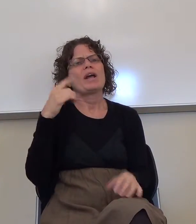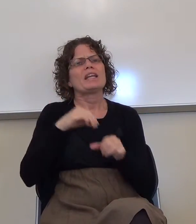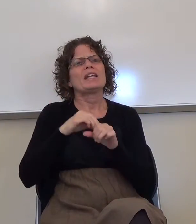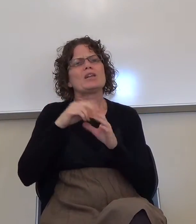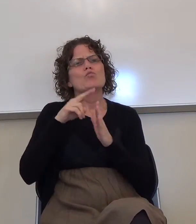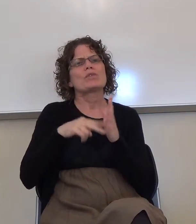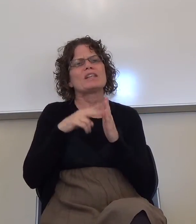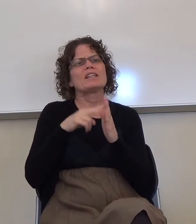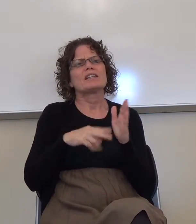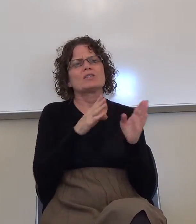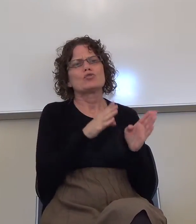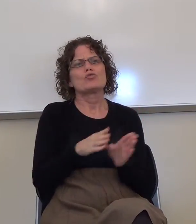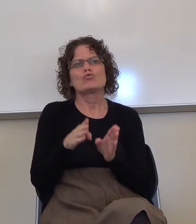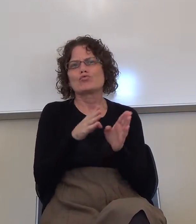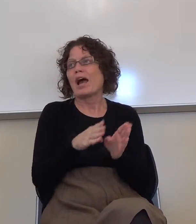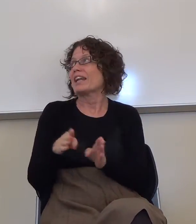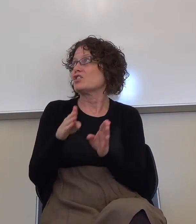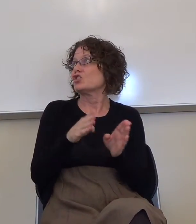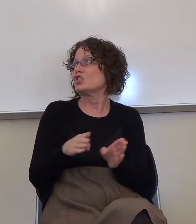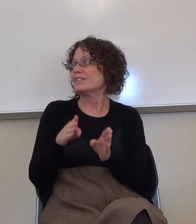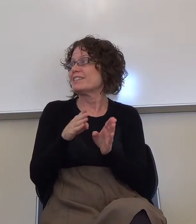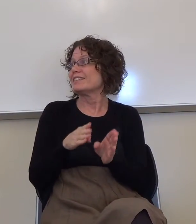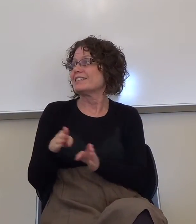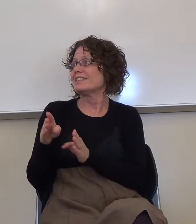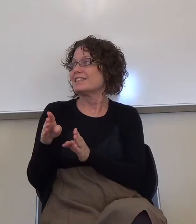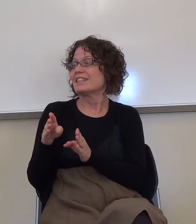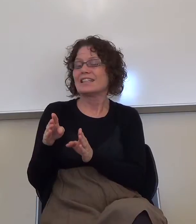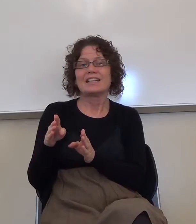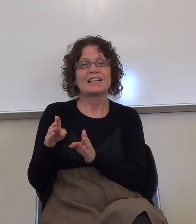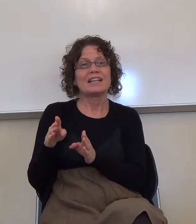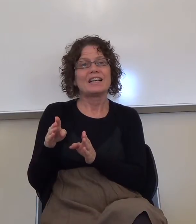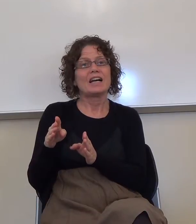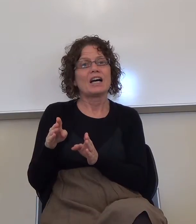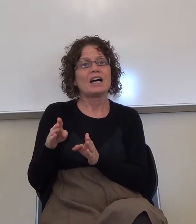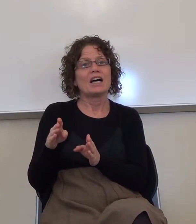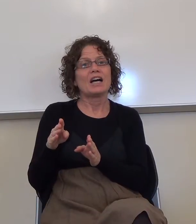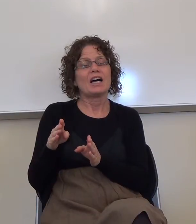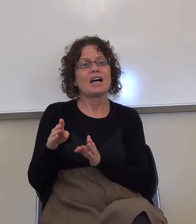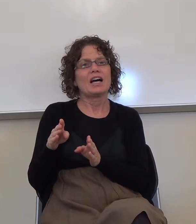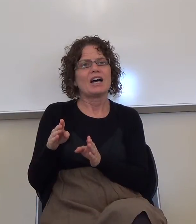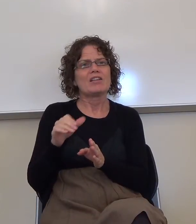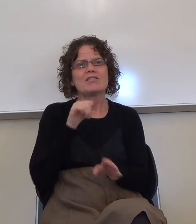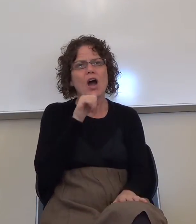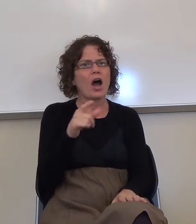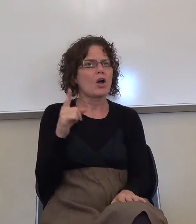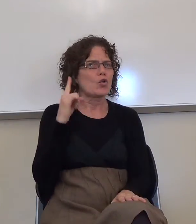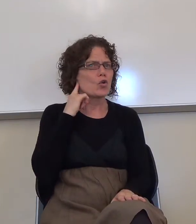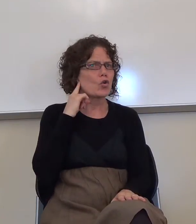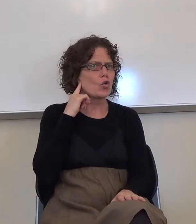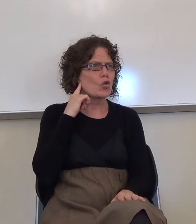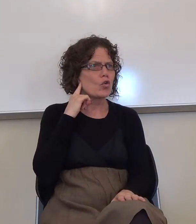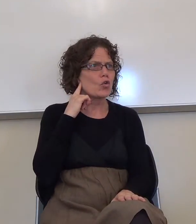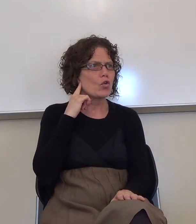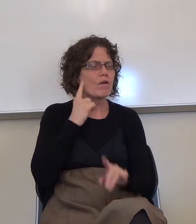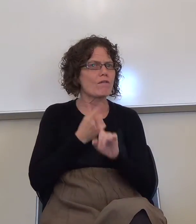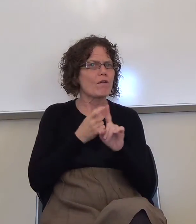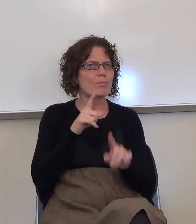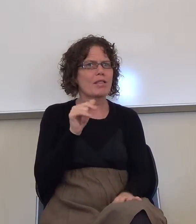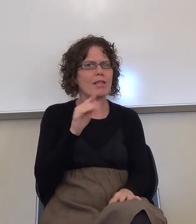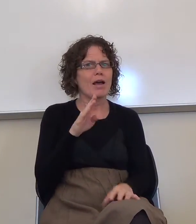that one, who has not heard from the lab about your schedule?